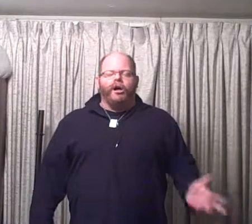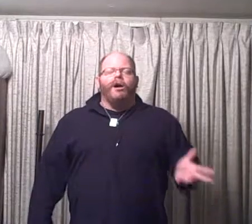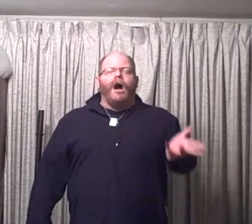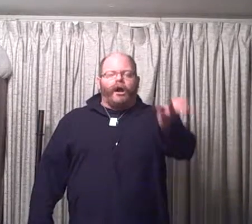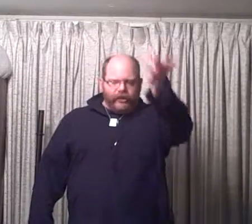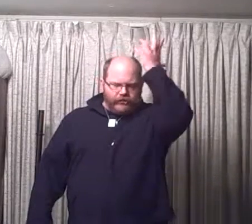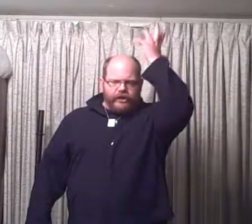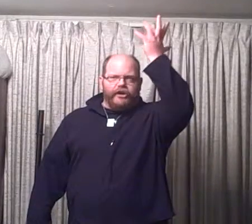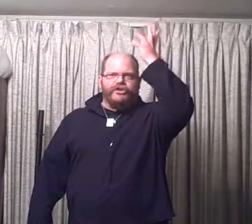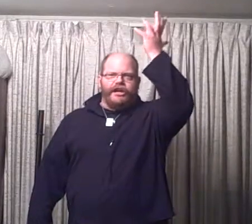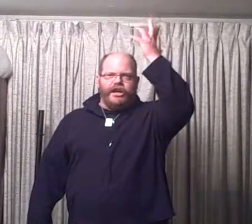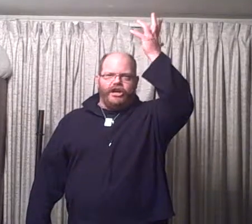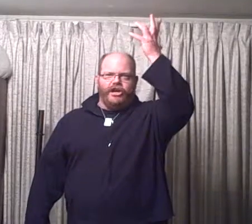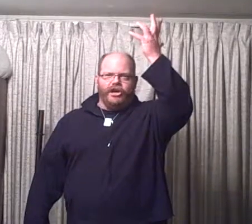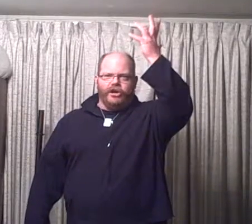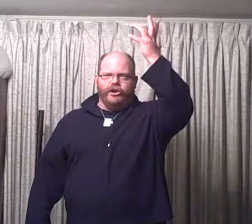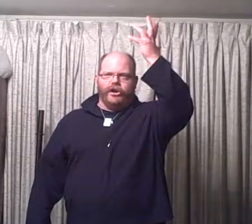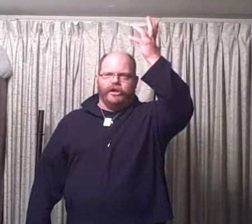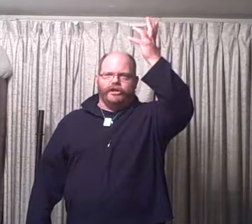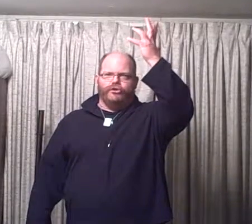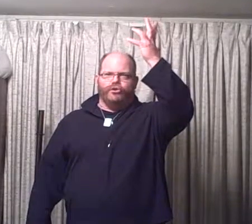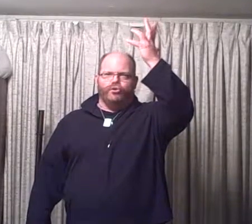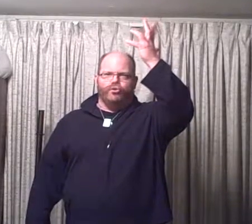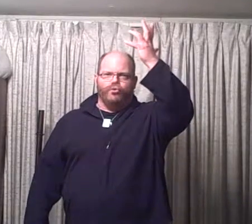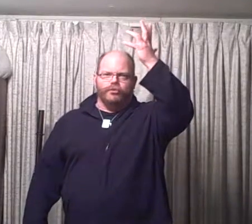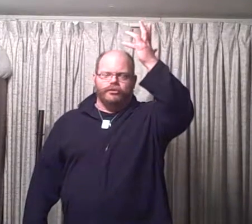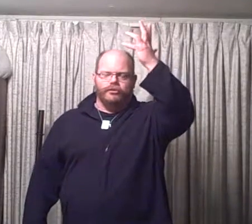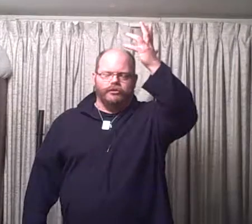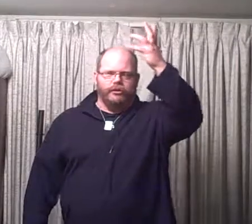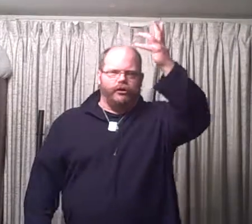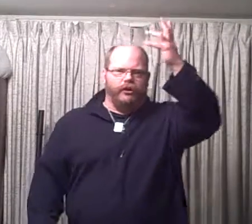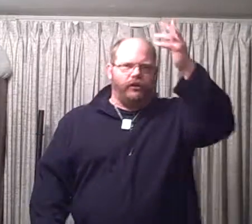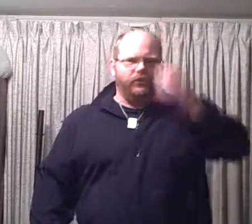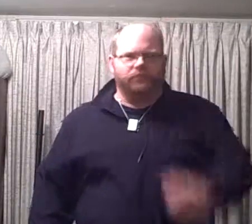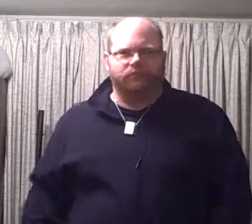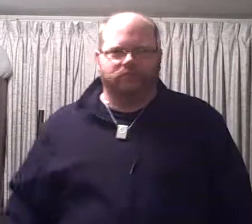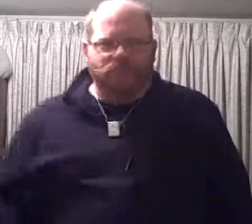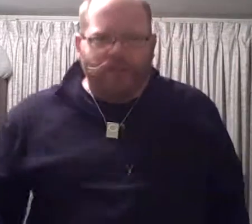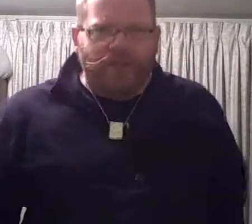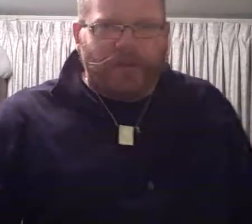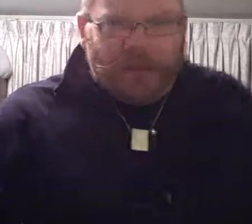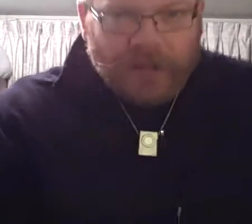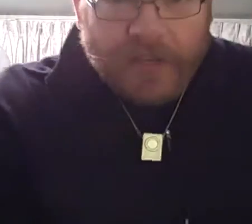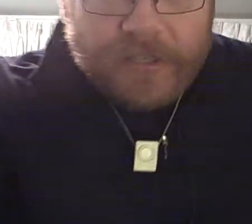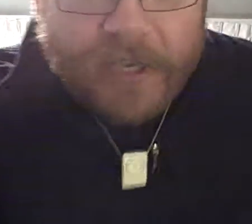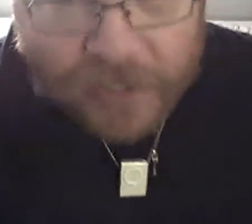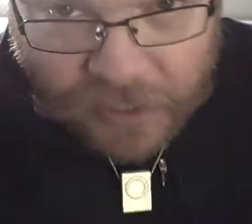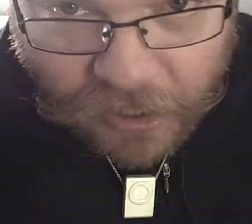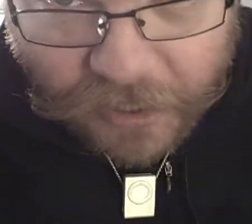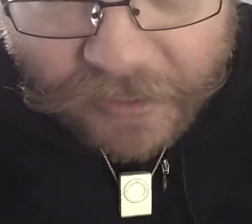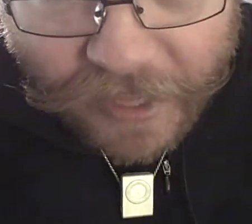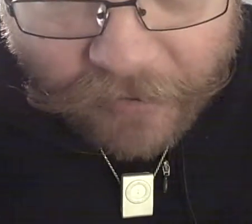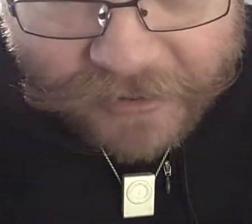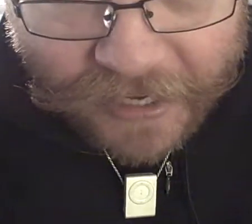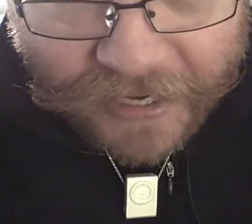arrivederci. And adieu. Oh. Is this thing on? man. That was nice. Oh,